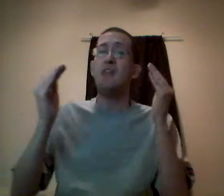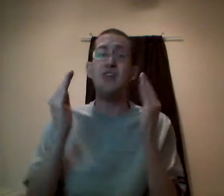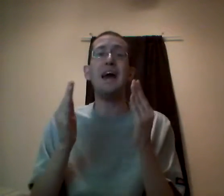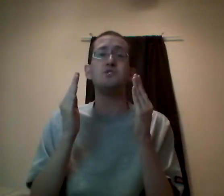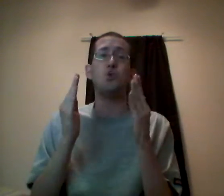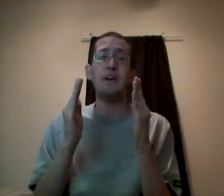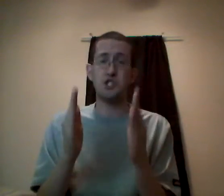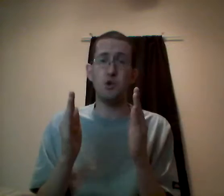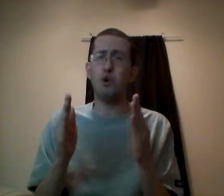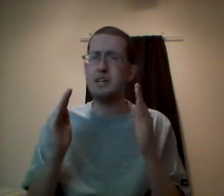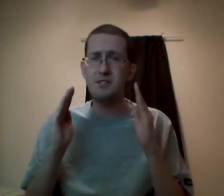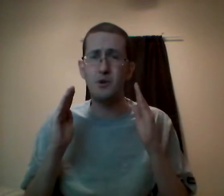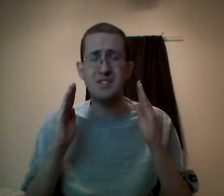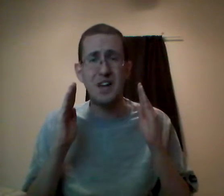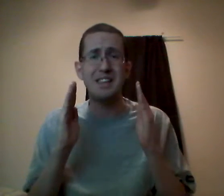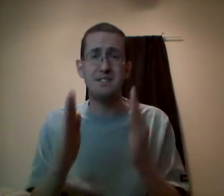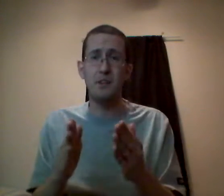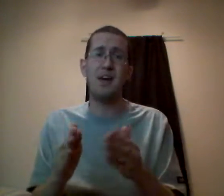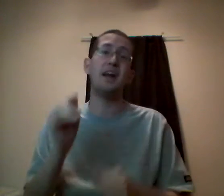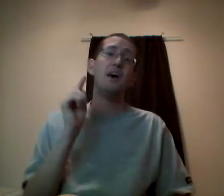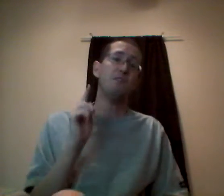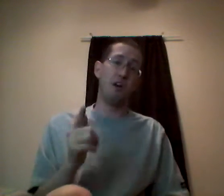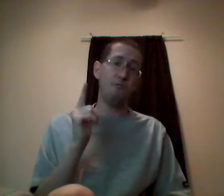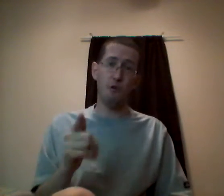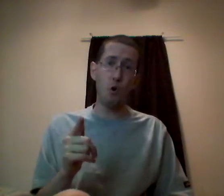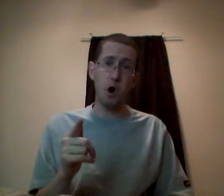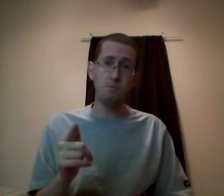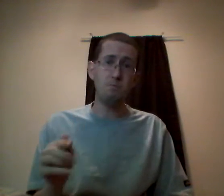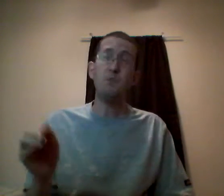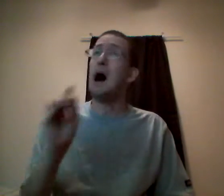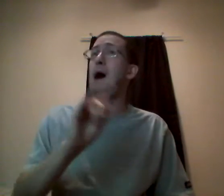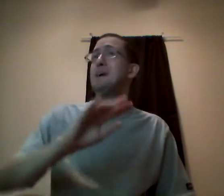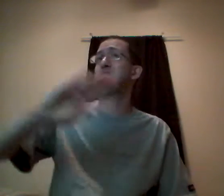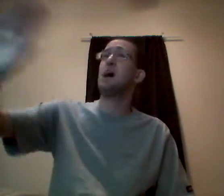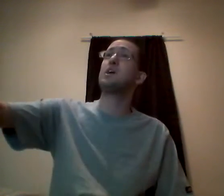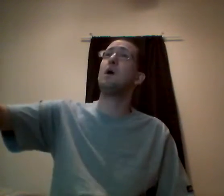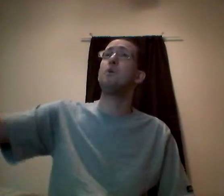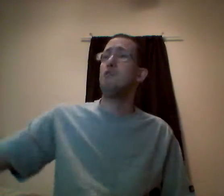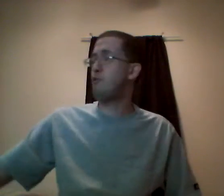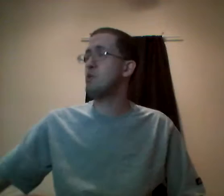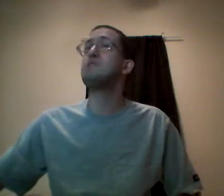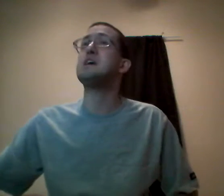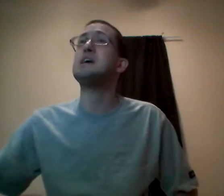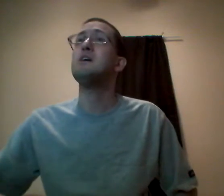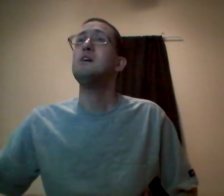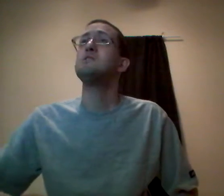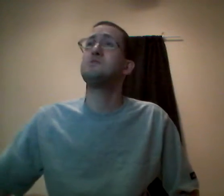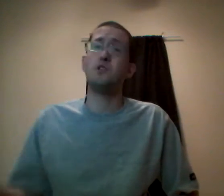That is the way it should work and Nintendo has not done that. Therefore, I'm not signing up for the Nintendo